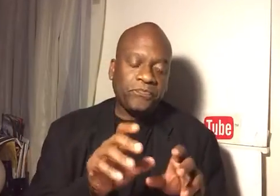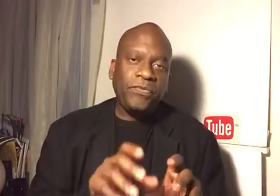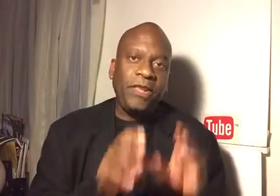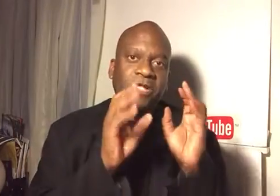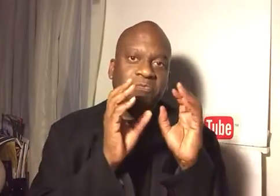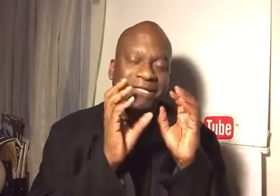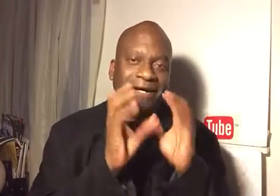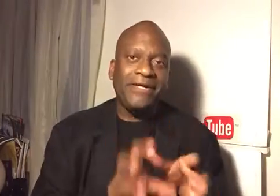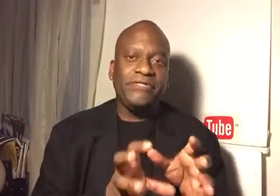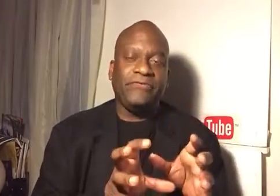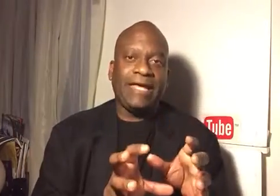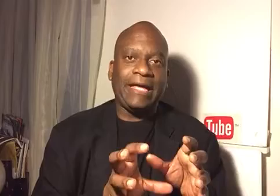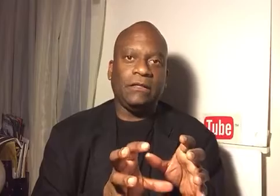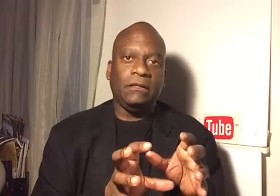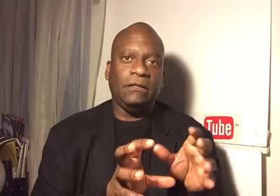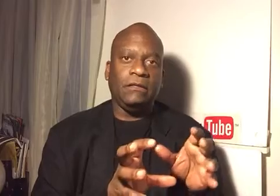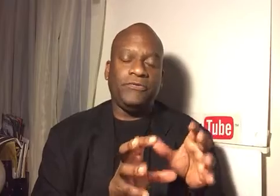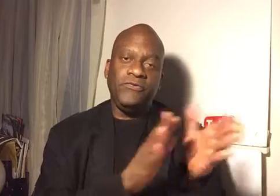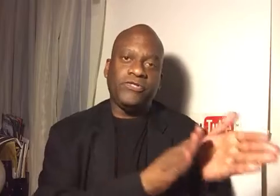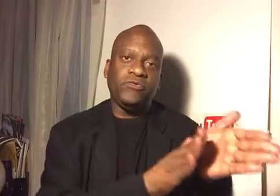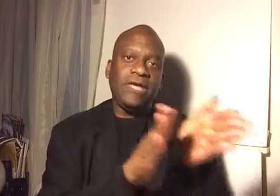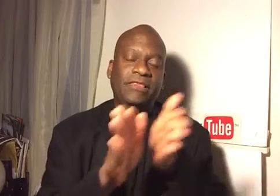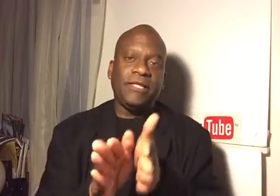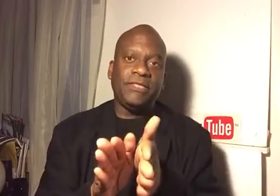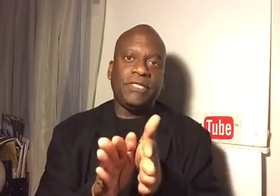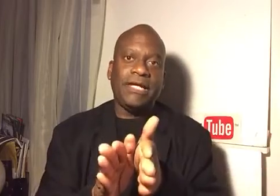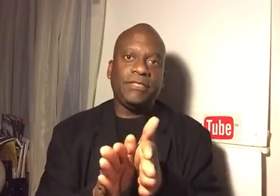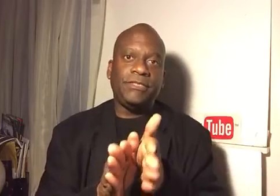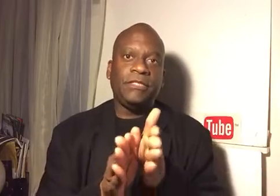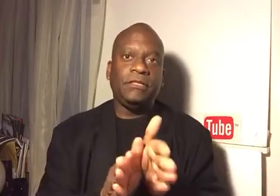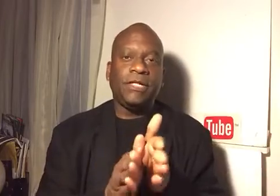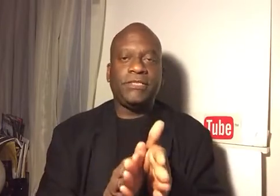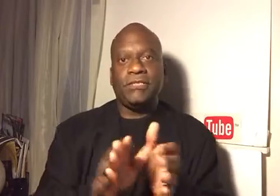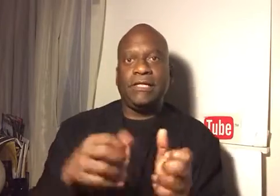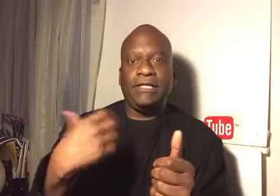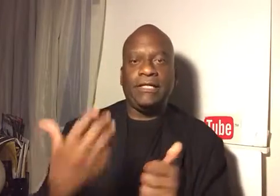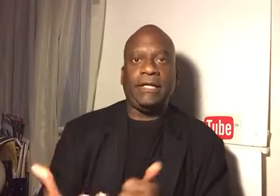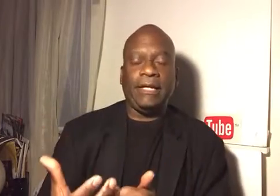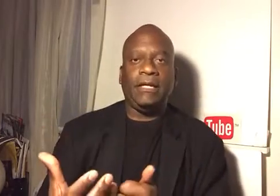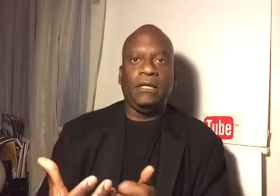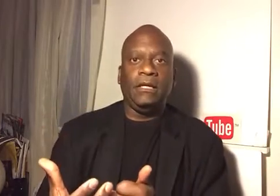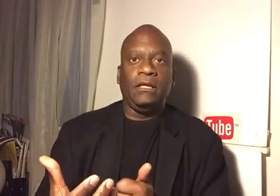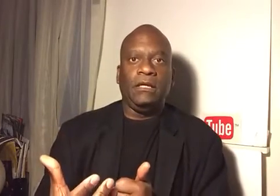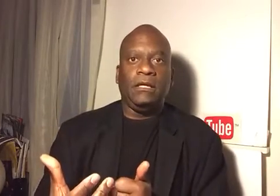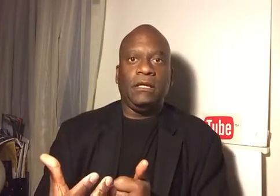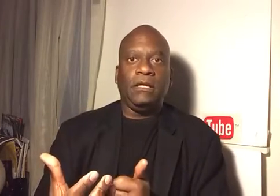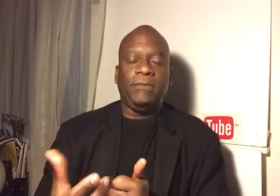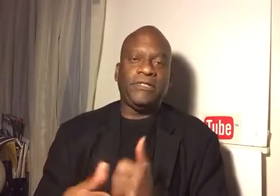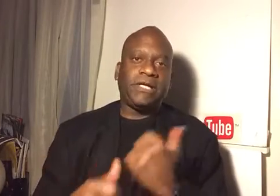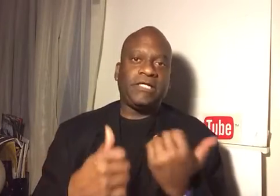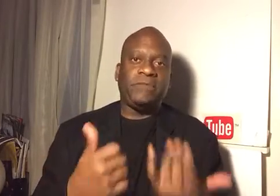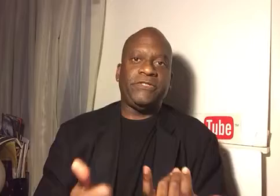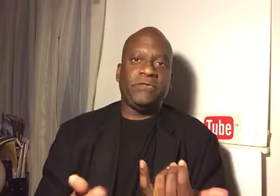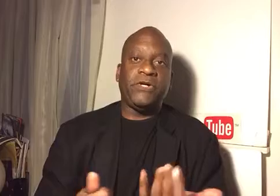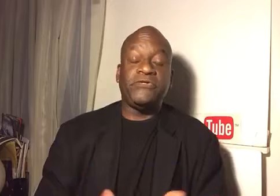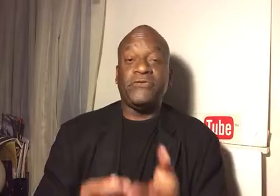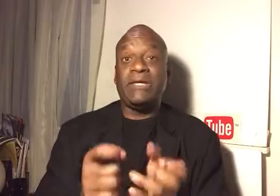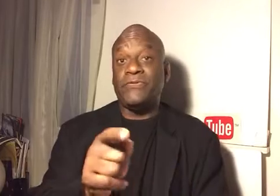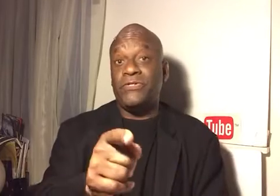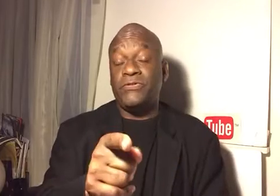Now, it's because of that, it's through that lens that I tend to look at society today because I ask basic questions. For example, did